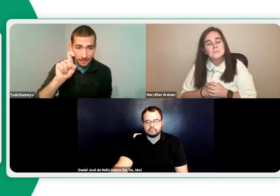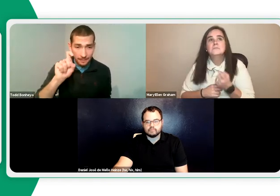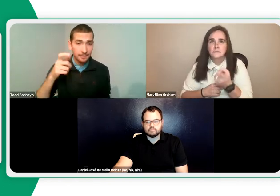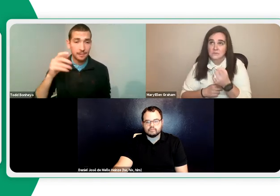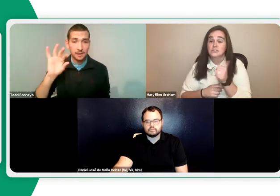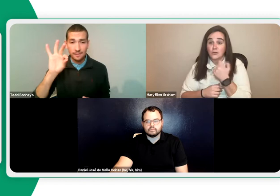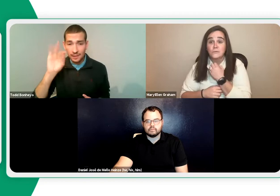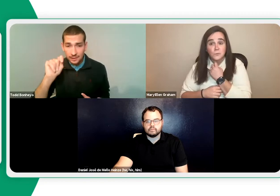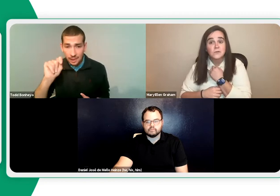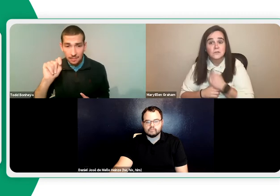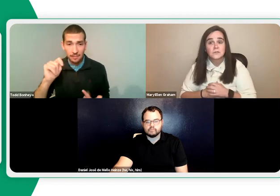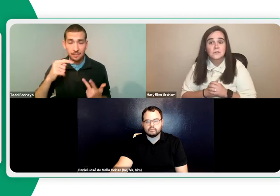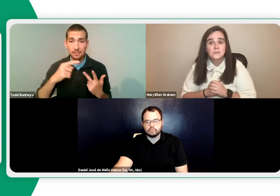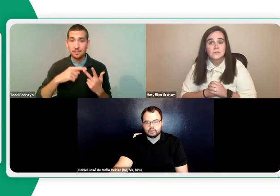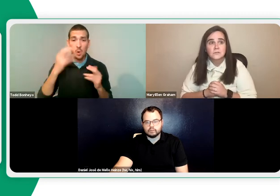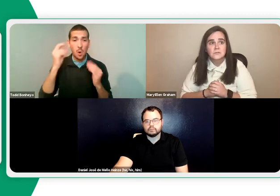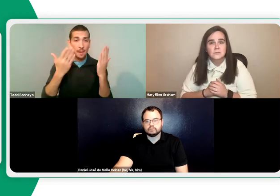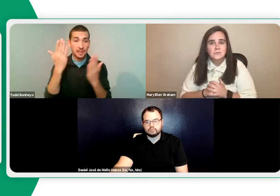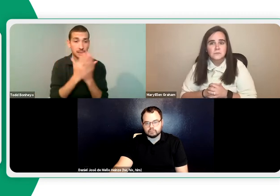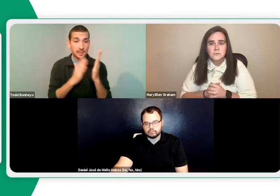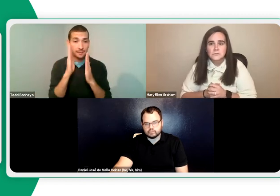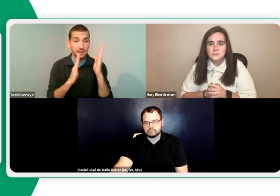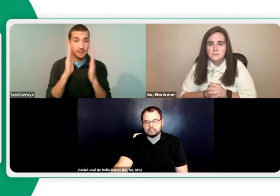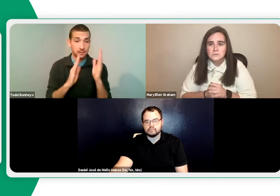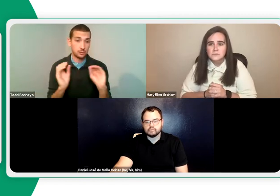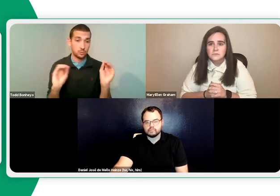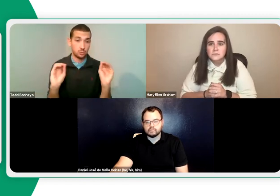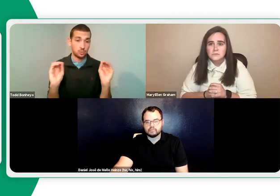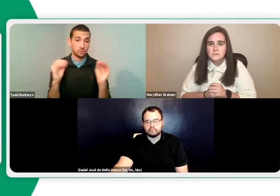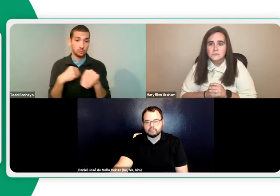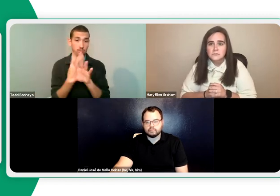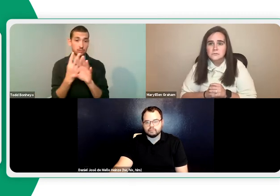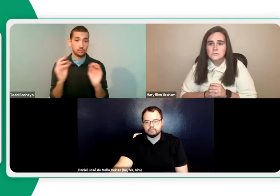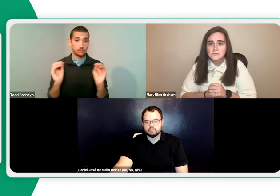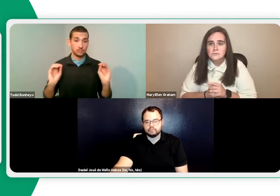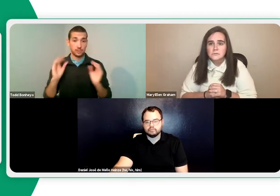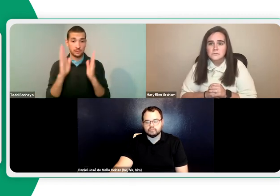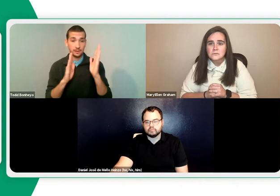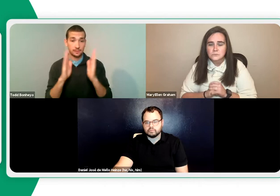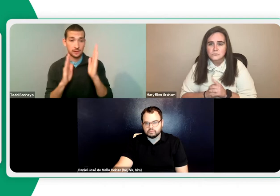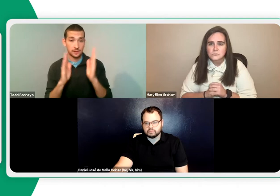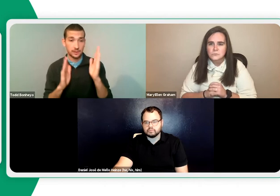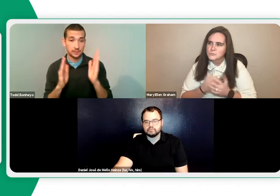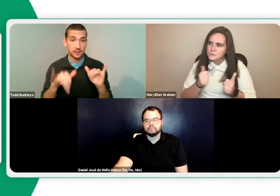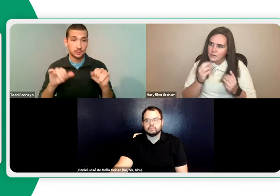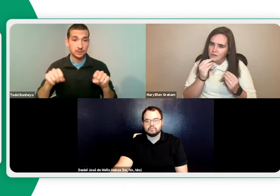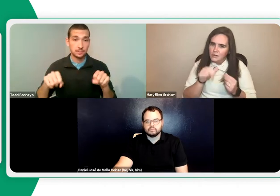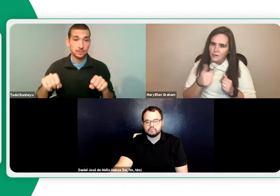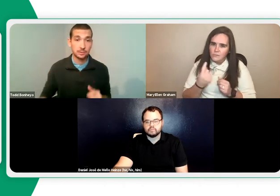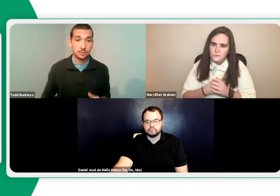mentioned? Maybe Skype, FaceTime, even face-to-face, maybe not using any video